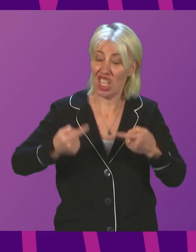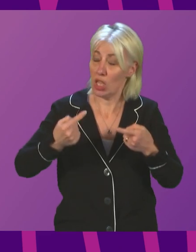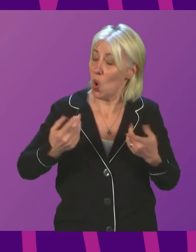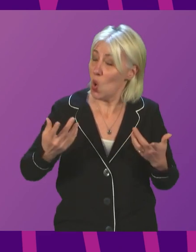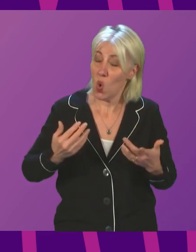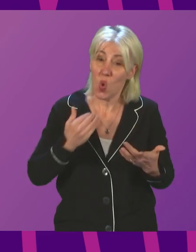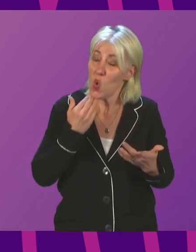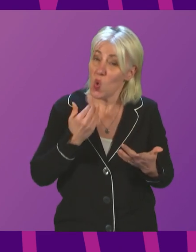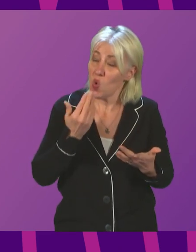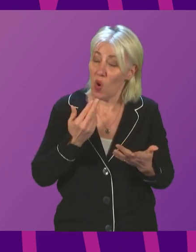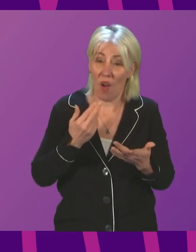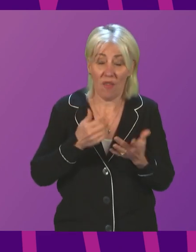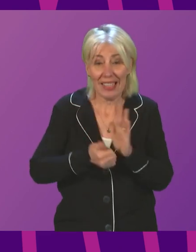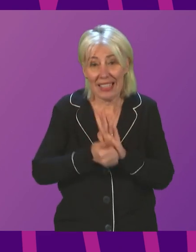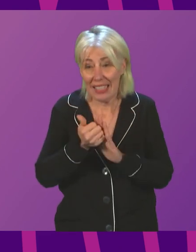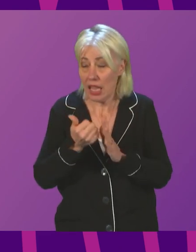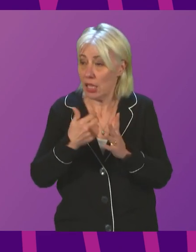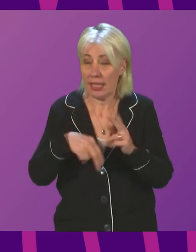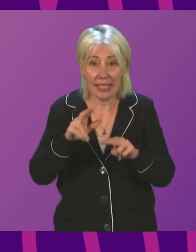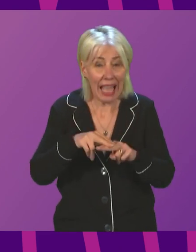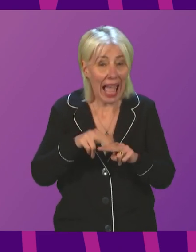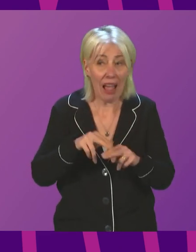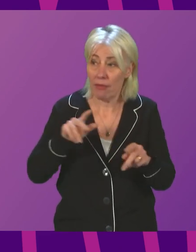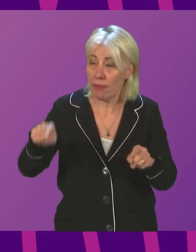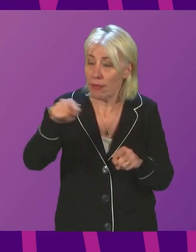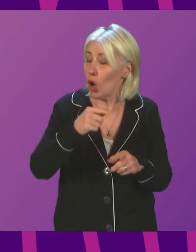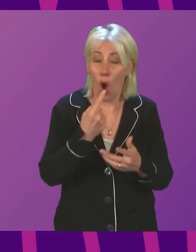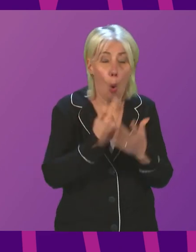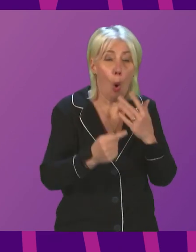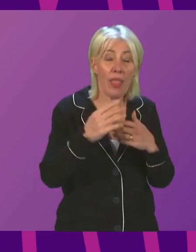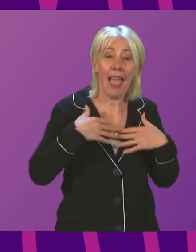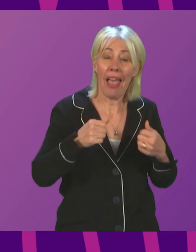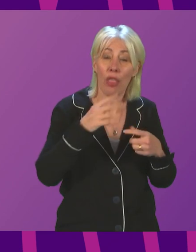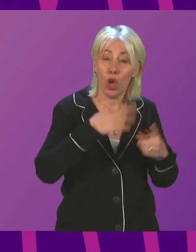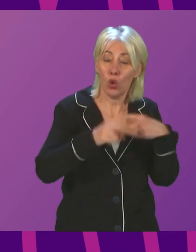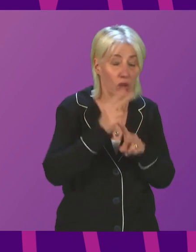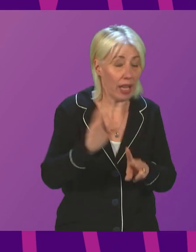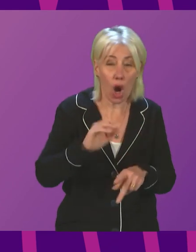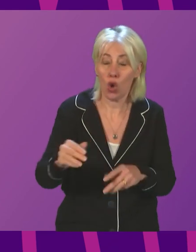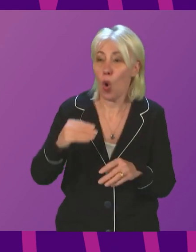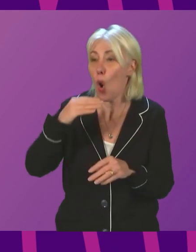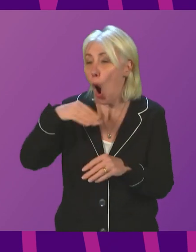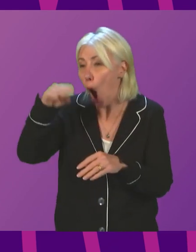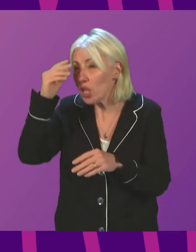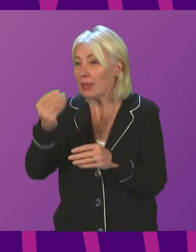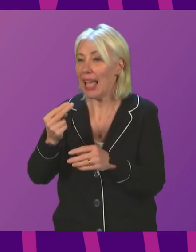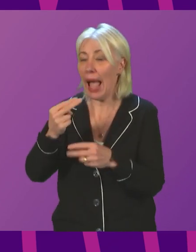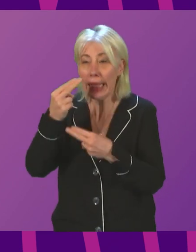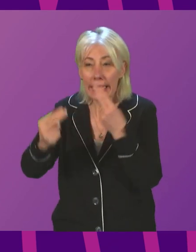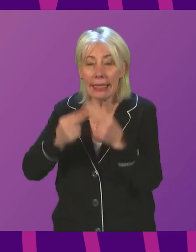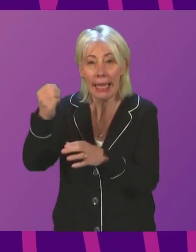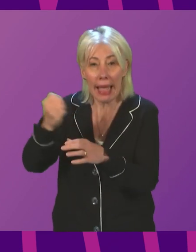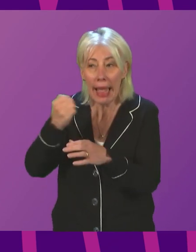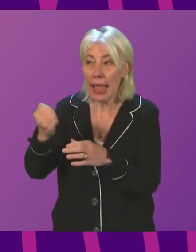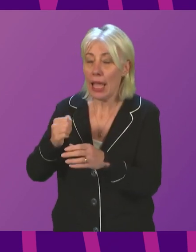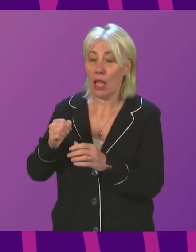of skills in a number of different sectors. It not just health and social care, is in hospitality, it is in transportation, it is in